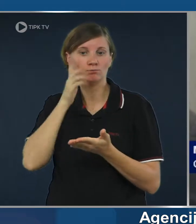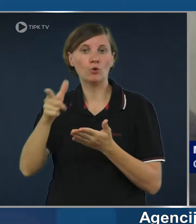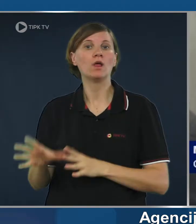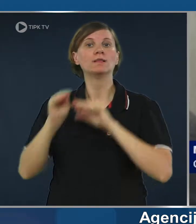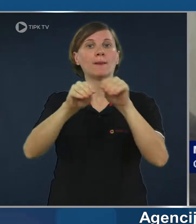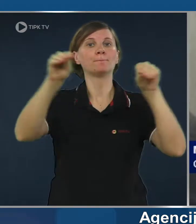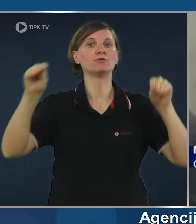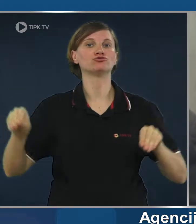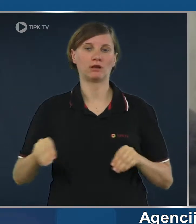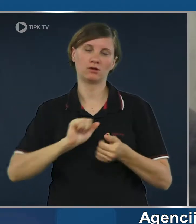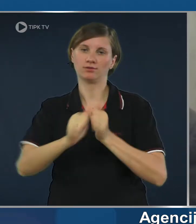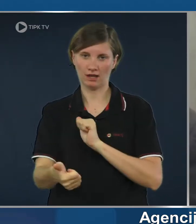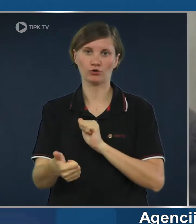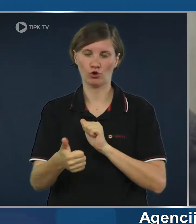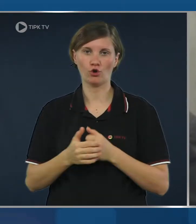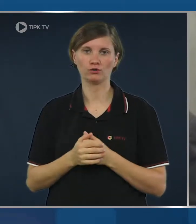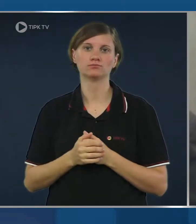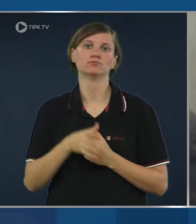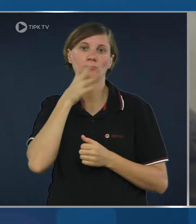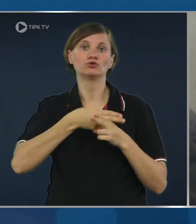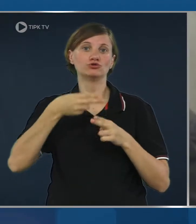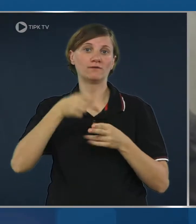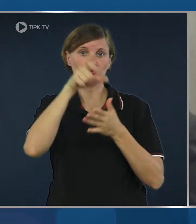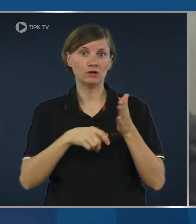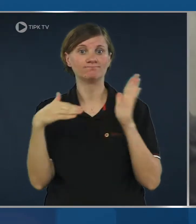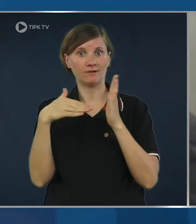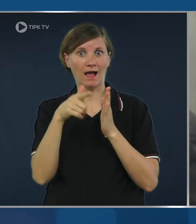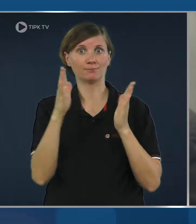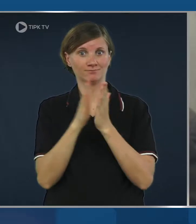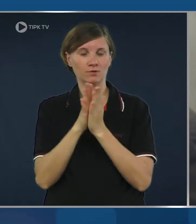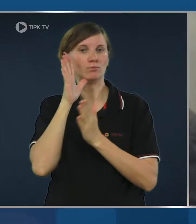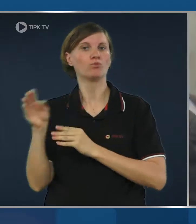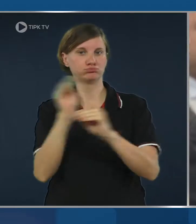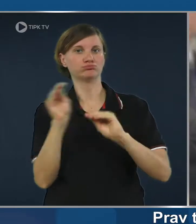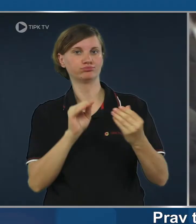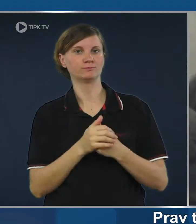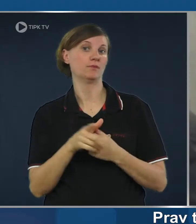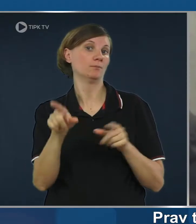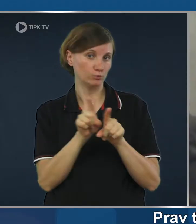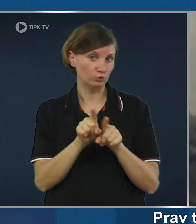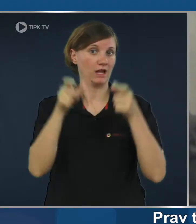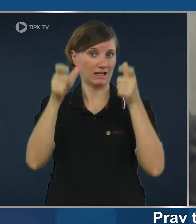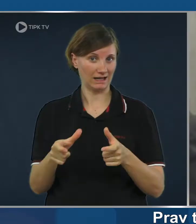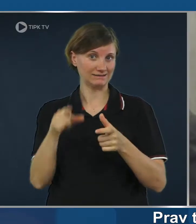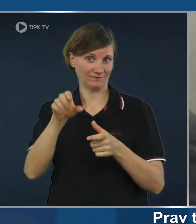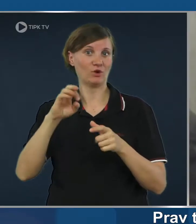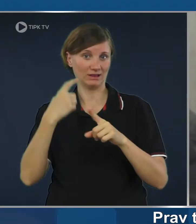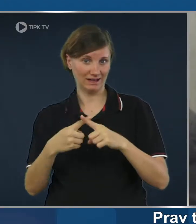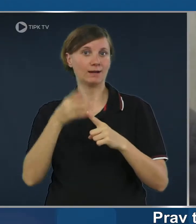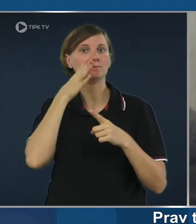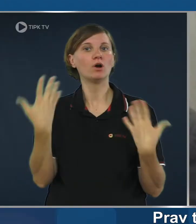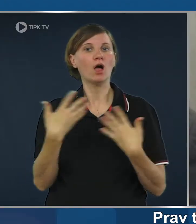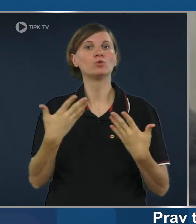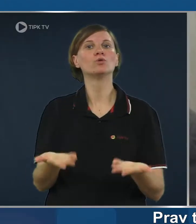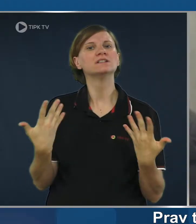which are immediately mobilised when a member of state asks. And it also has the